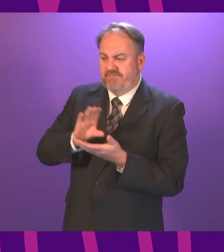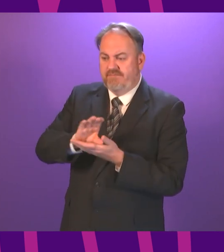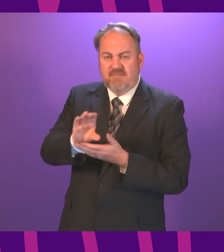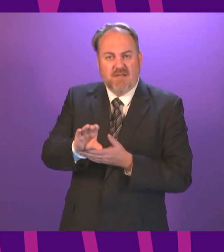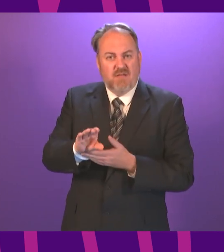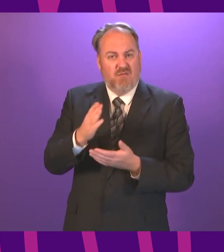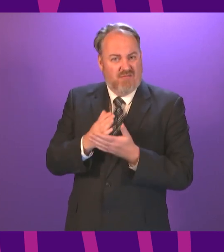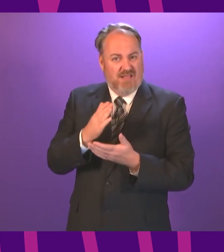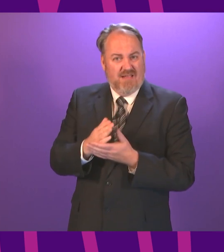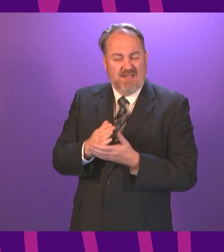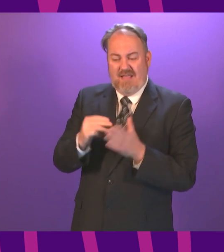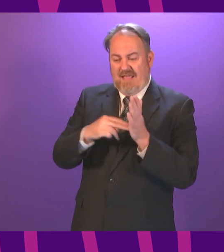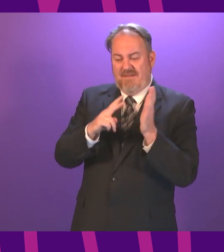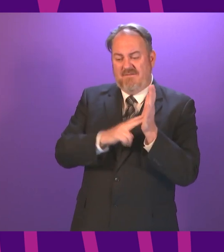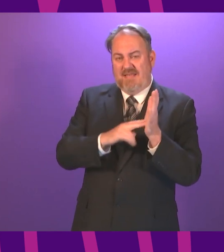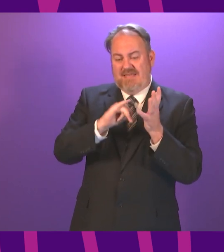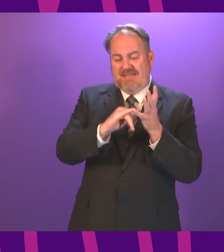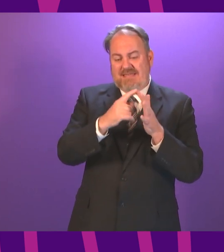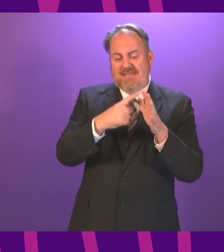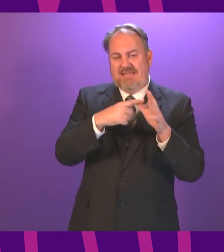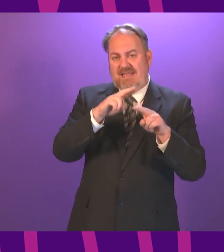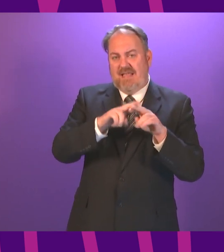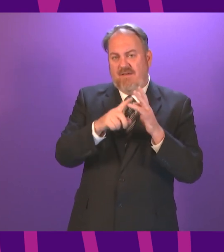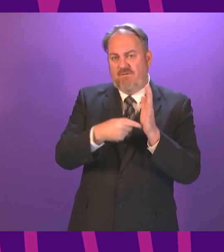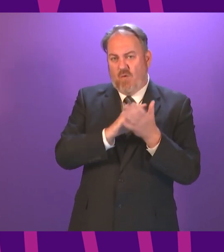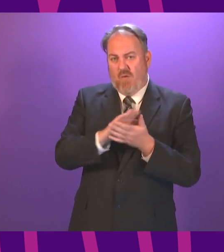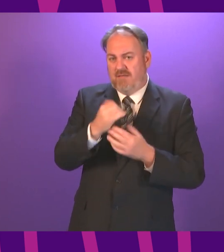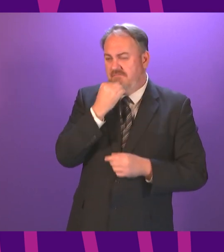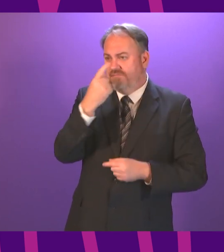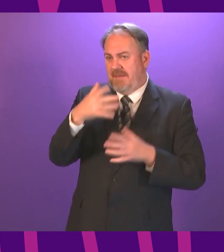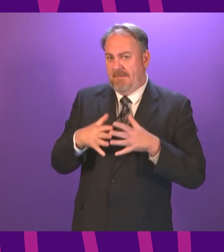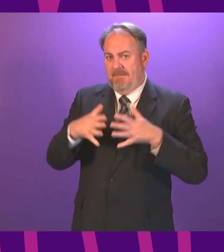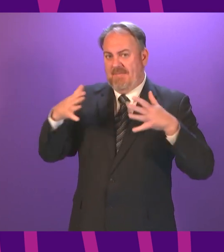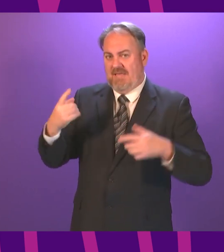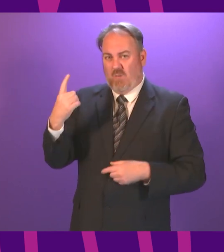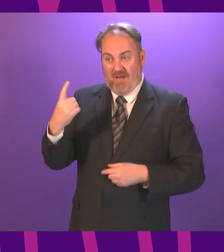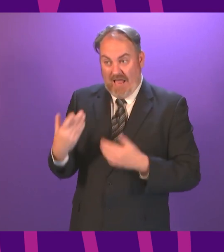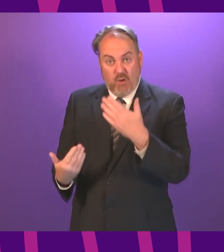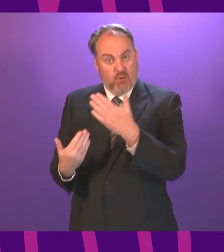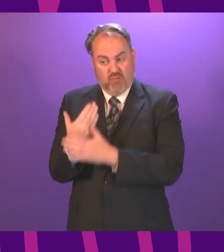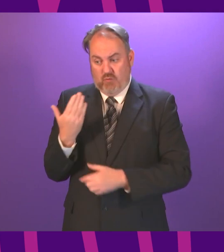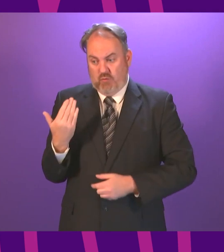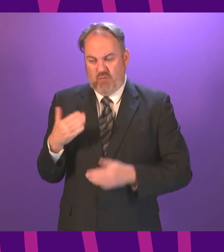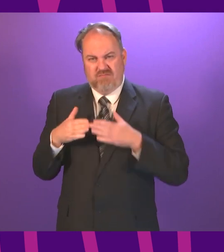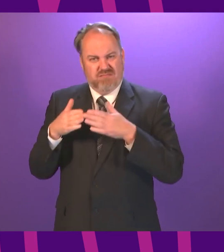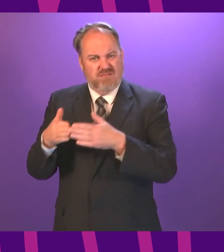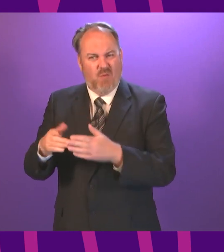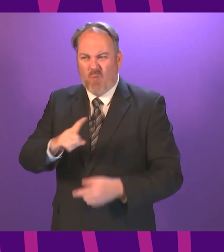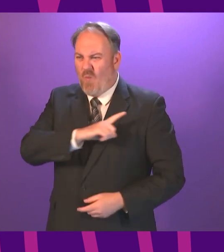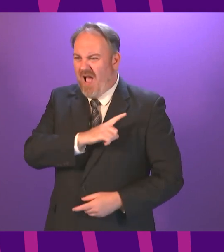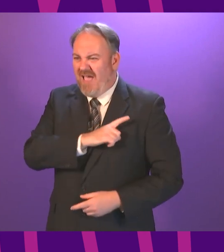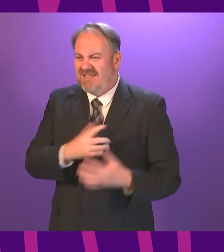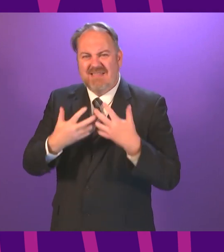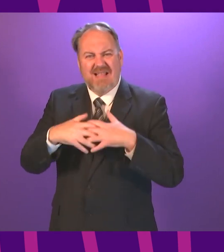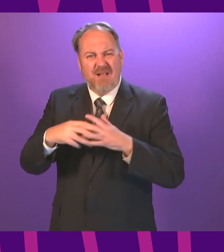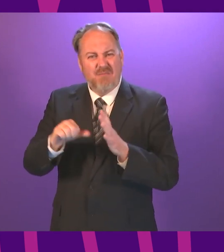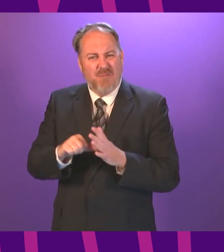Seaforth is CALMAC's largest major vessel, but she is also CALMAC's newest. She should not be experiencing technical